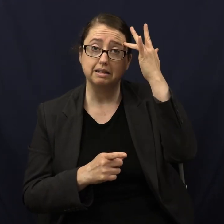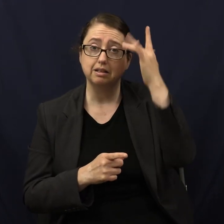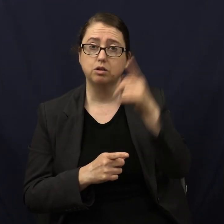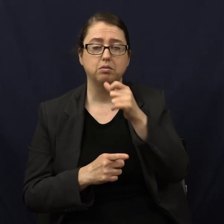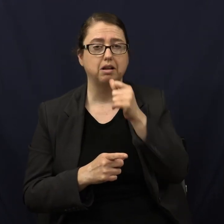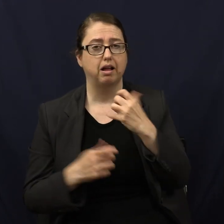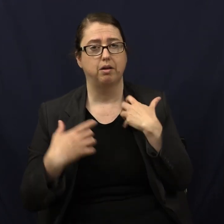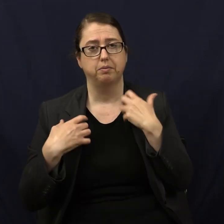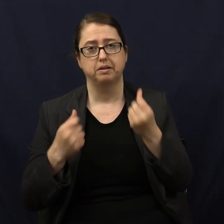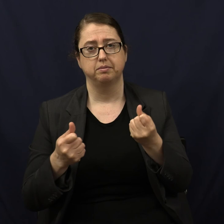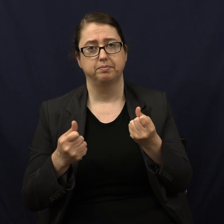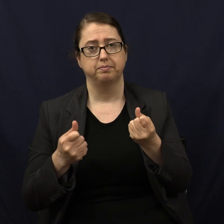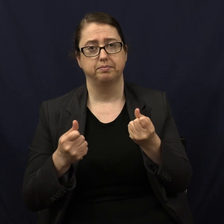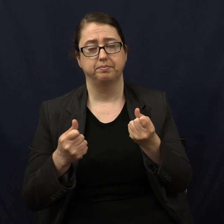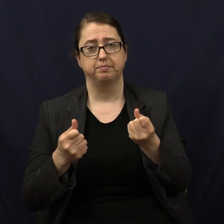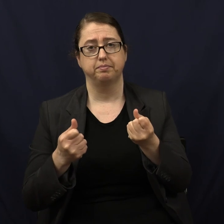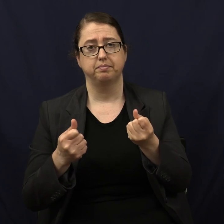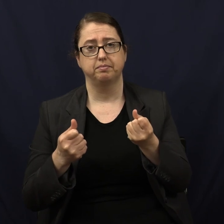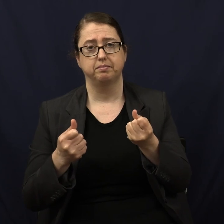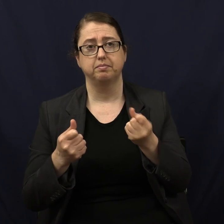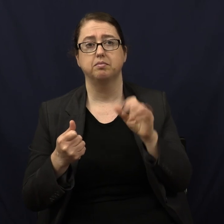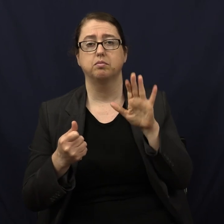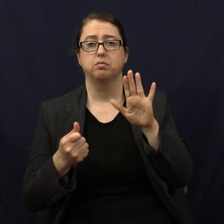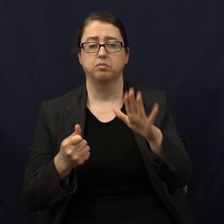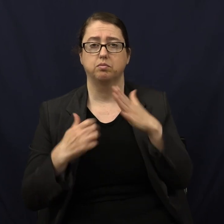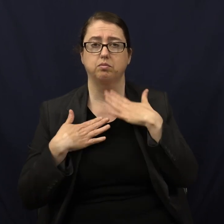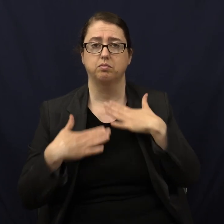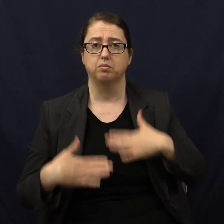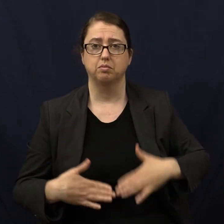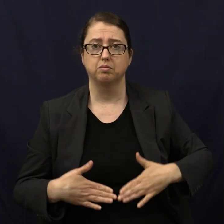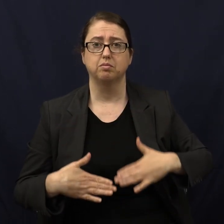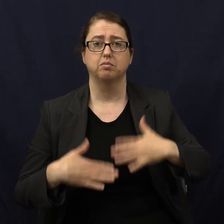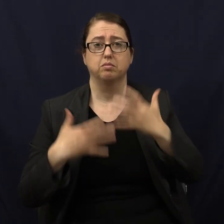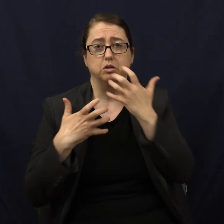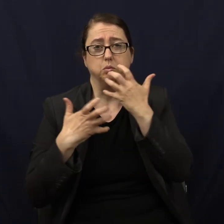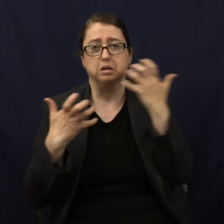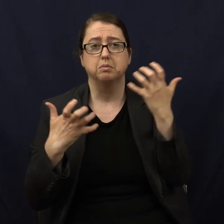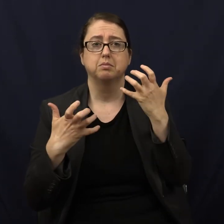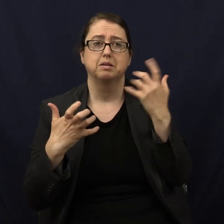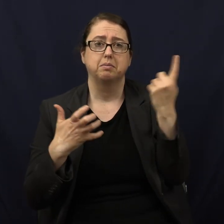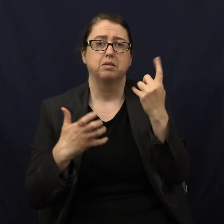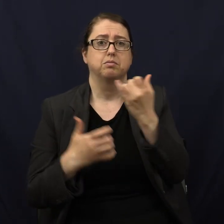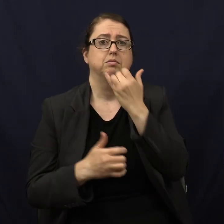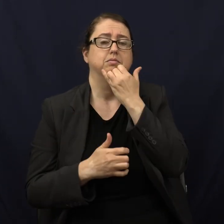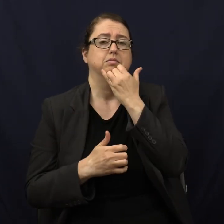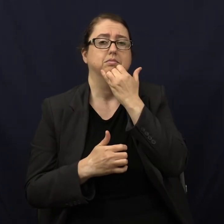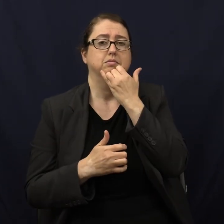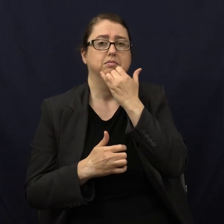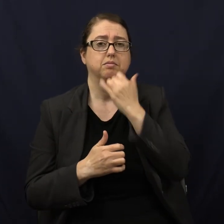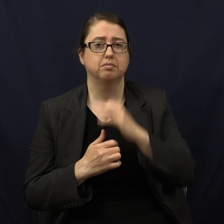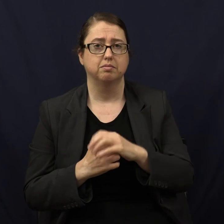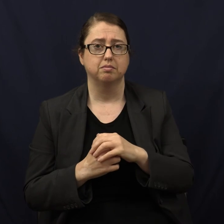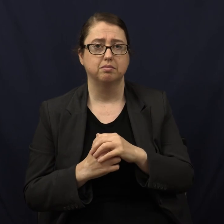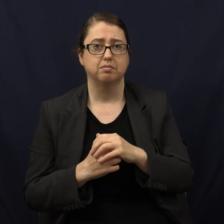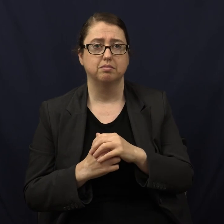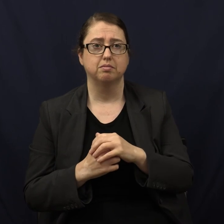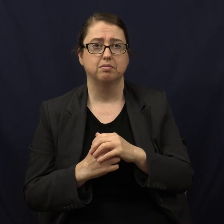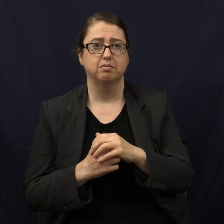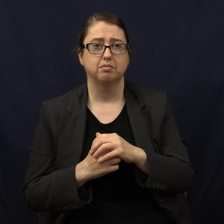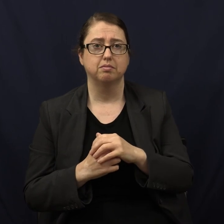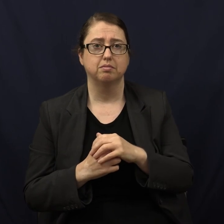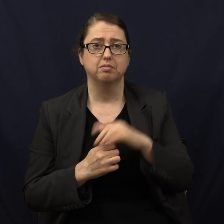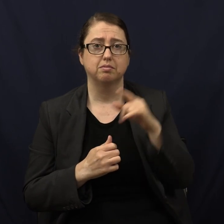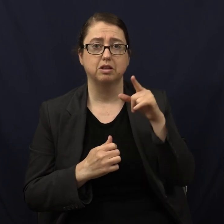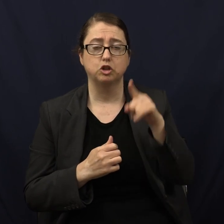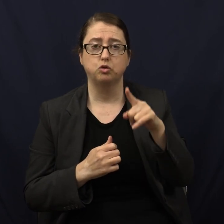You're not well. Your body is screaming to you that something's wrong. And you